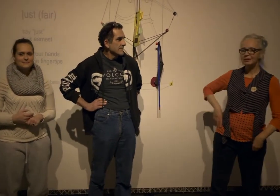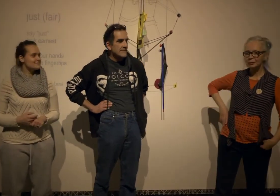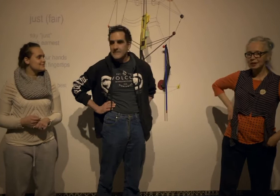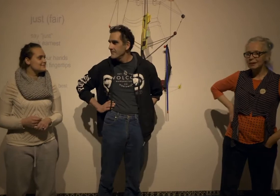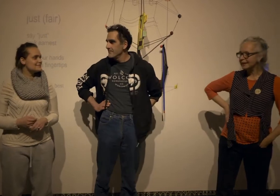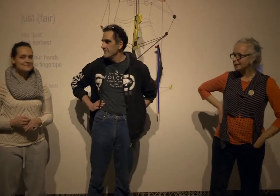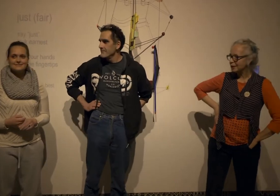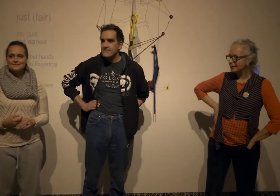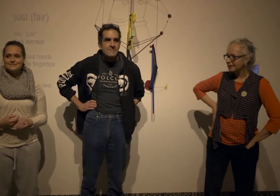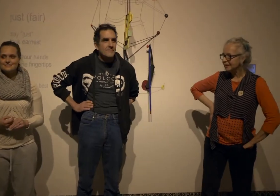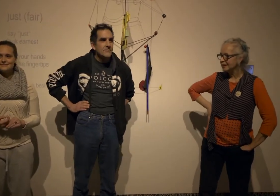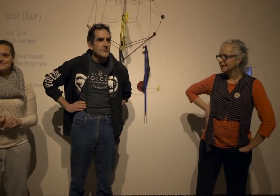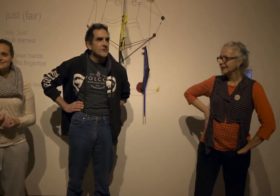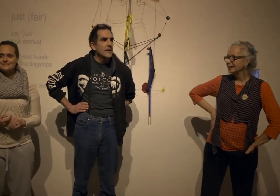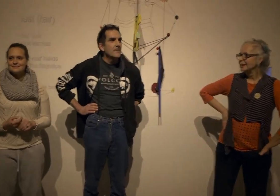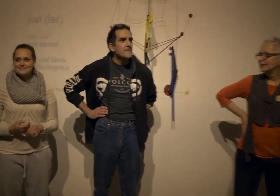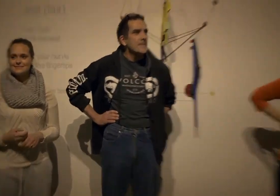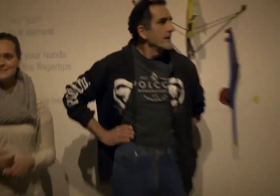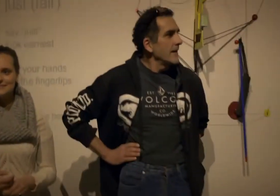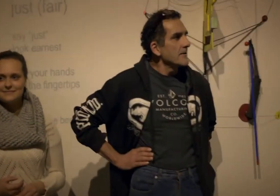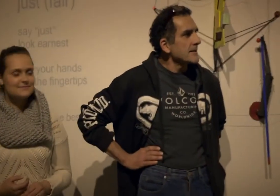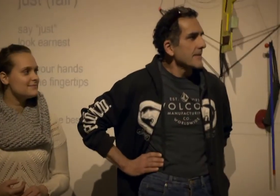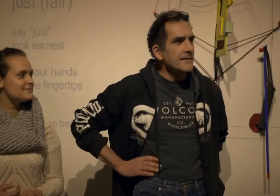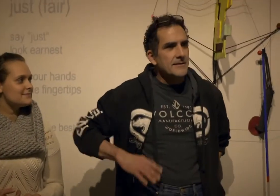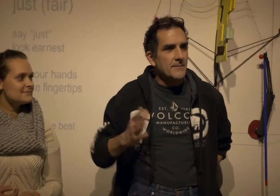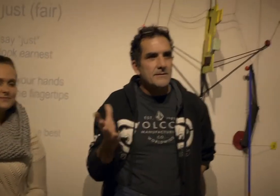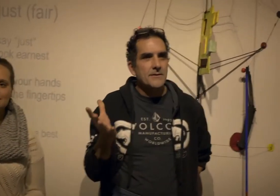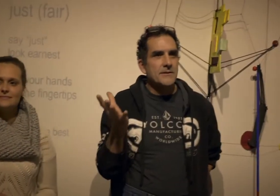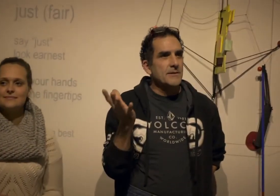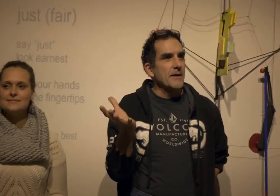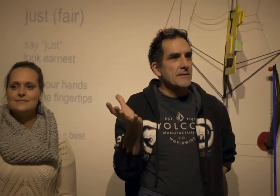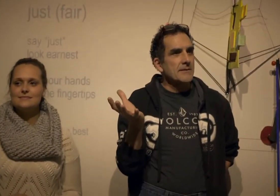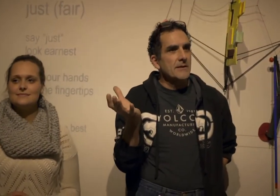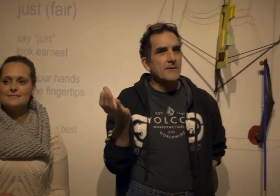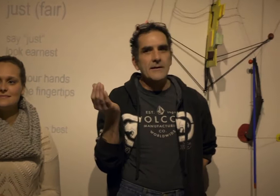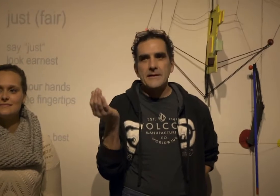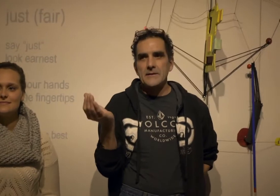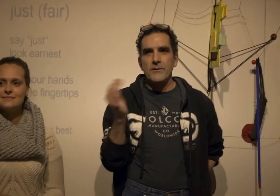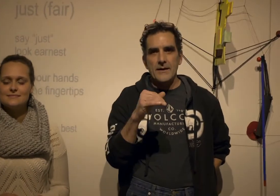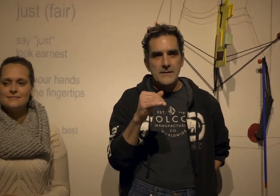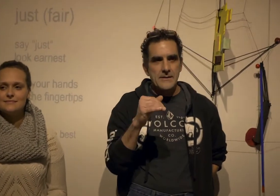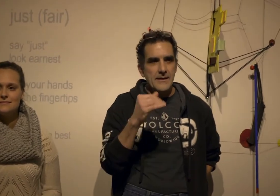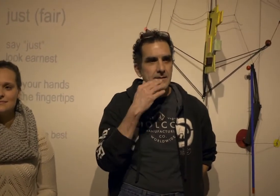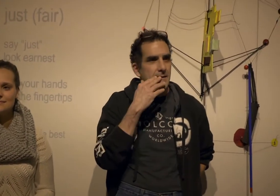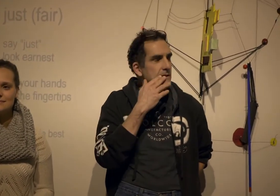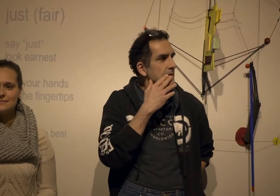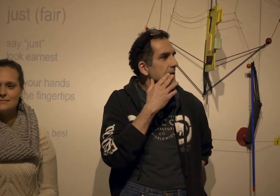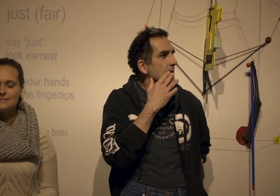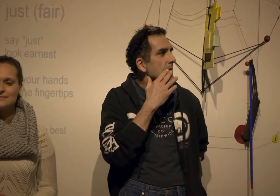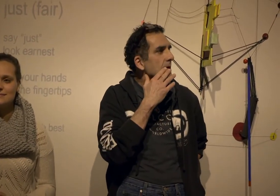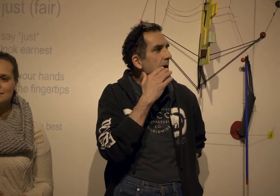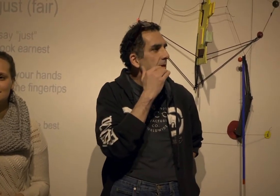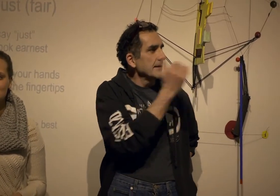or Karina might like to comment on it sure yeah it was exciting to come into the space here and let us play and it was